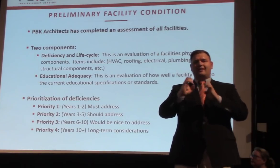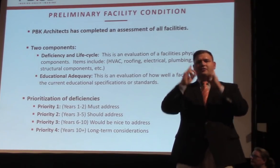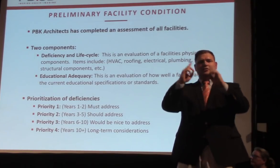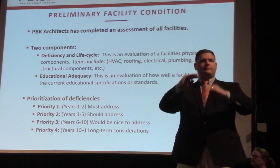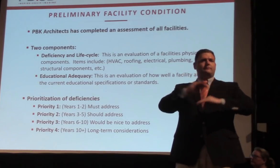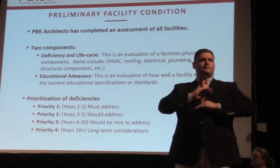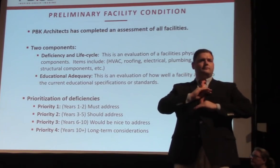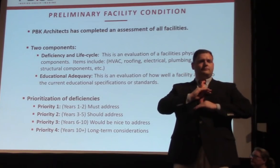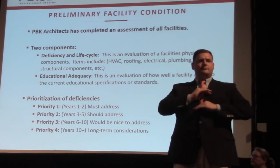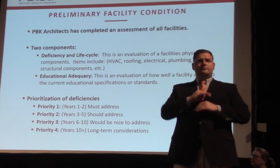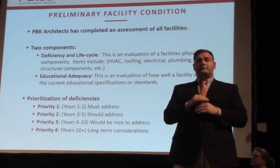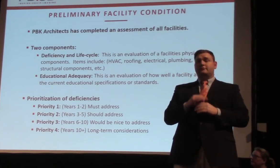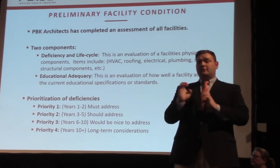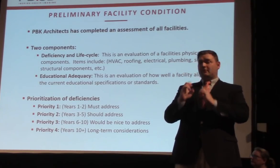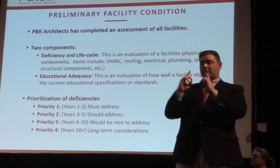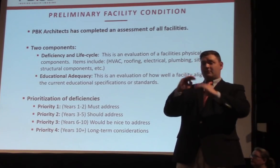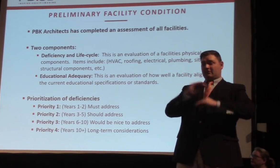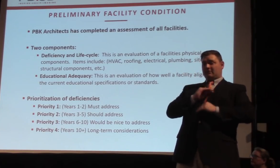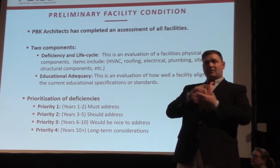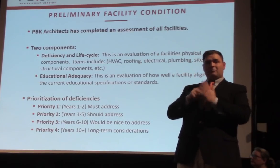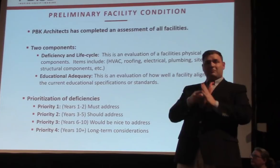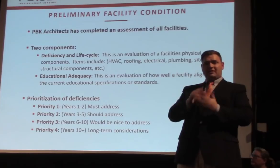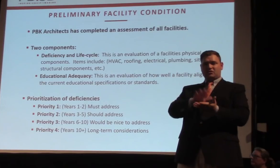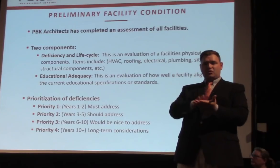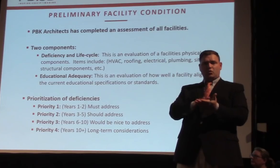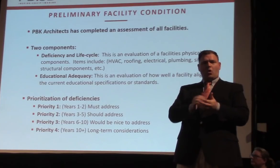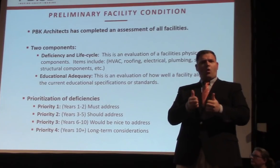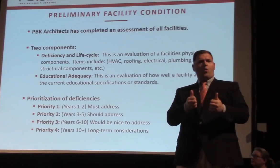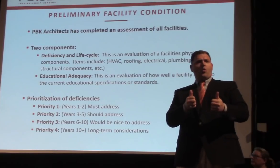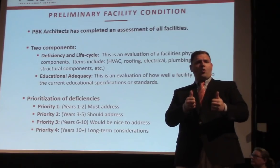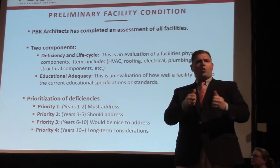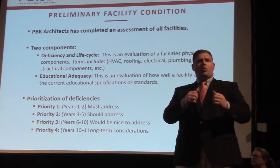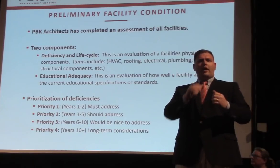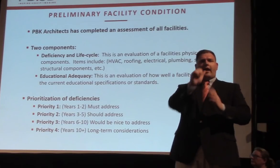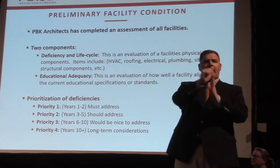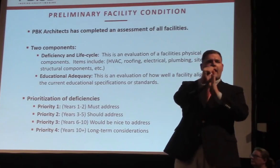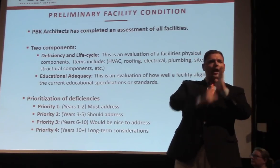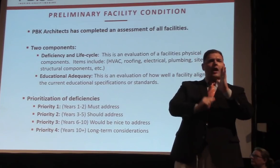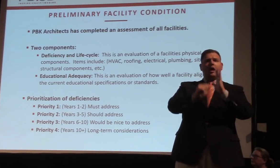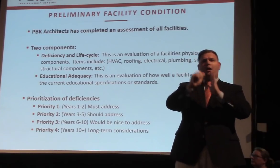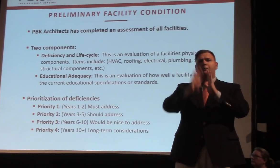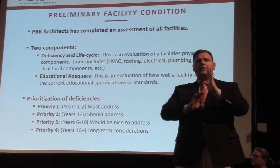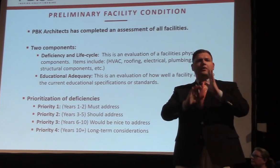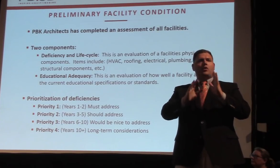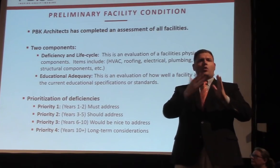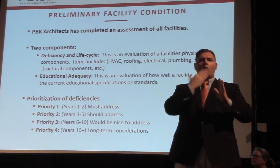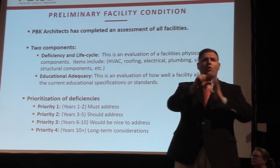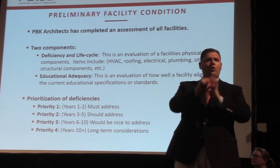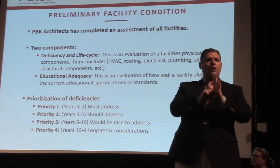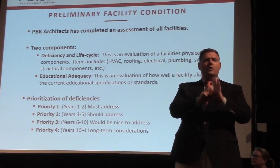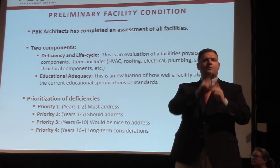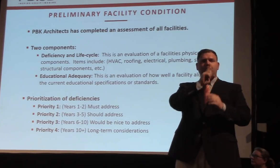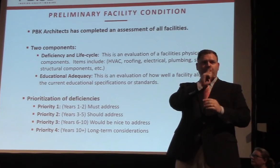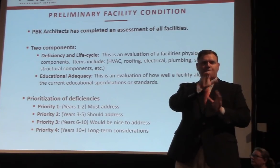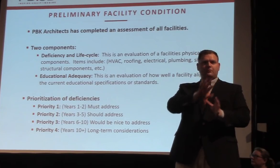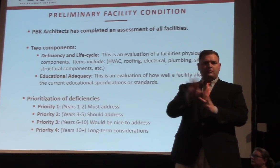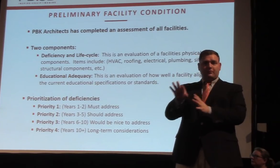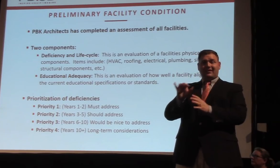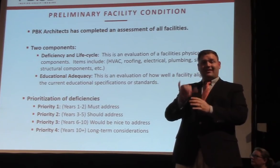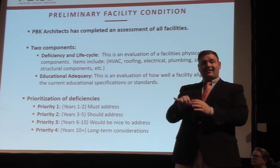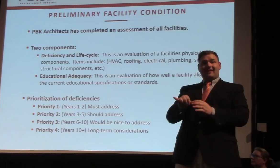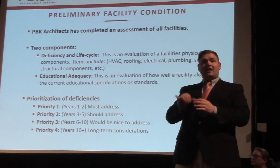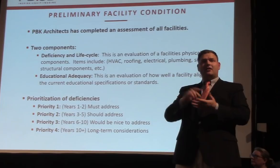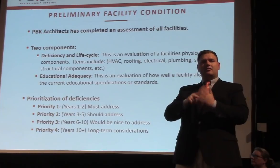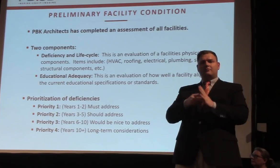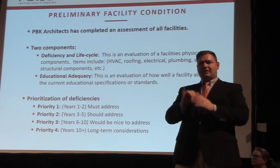that the adequacy has nothing to do with the performance of the school. This is a measure of how well a school can offer the current program.